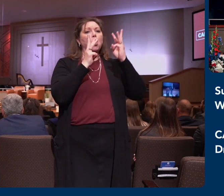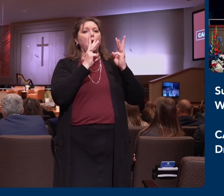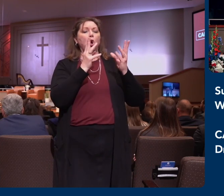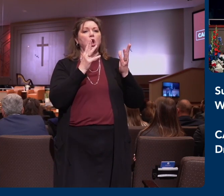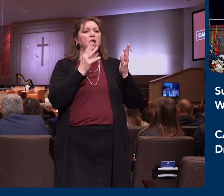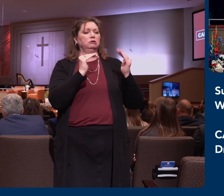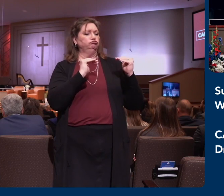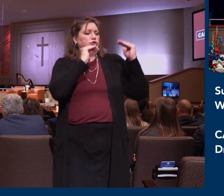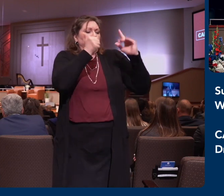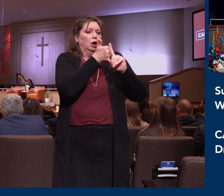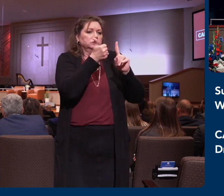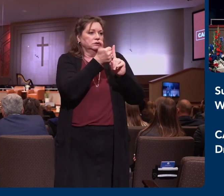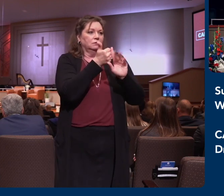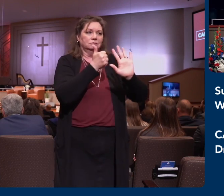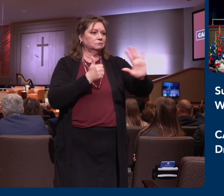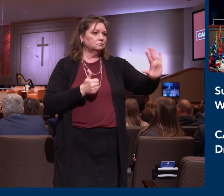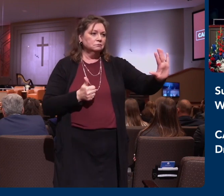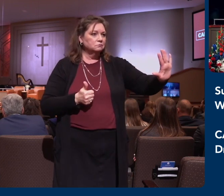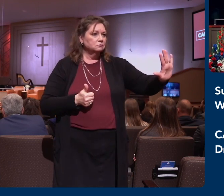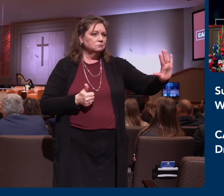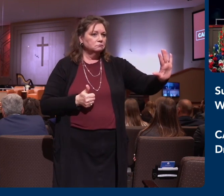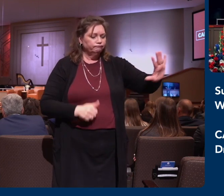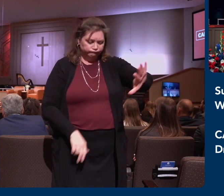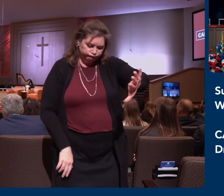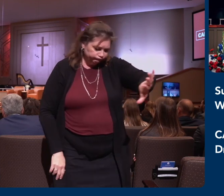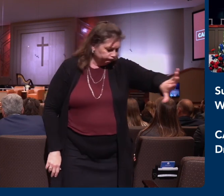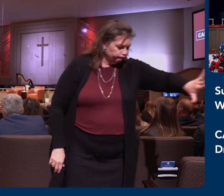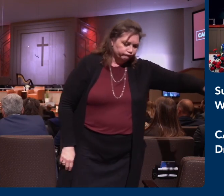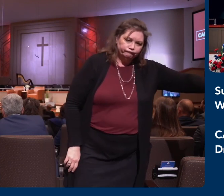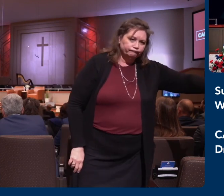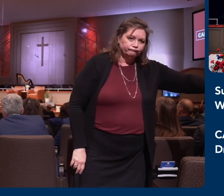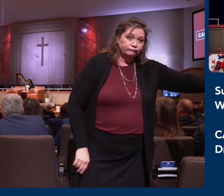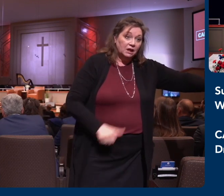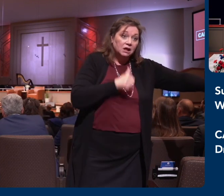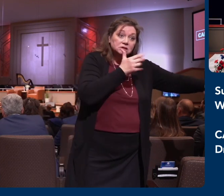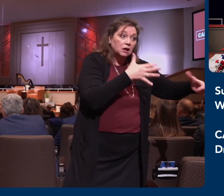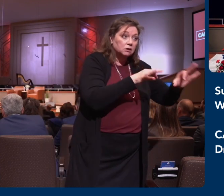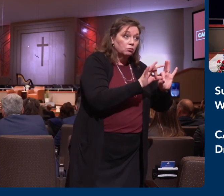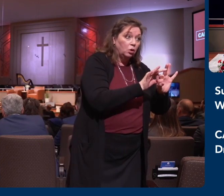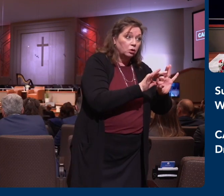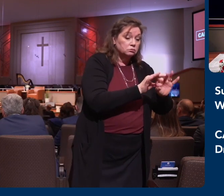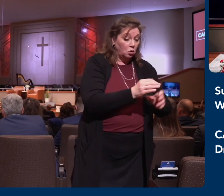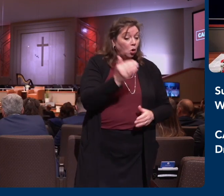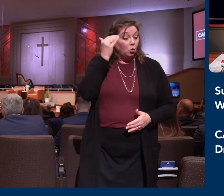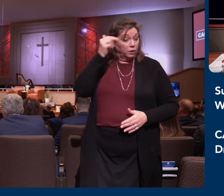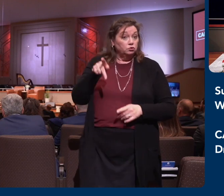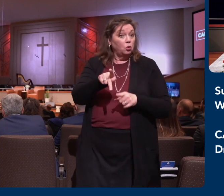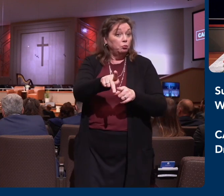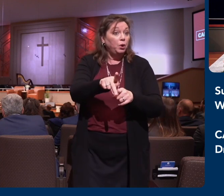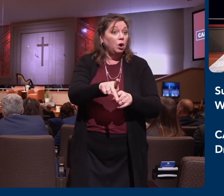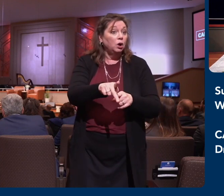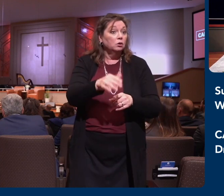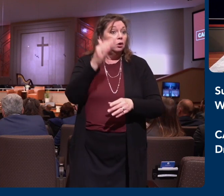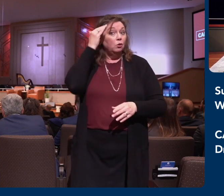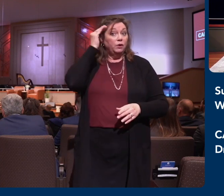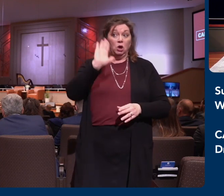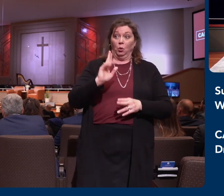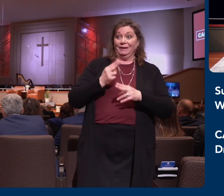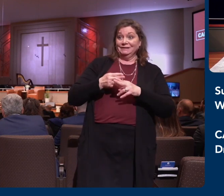we know the name of the Apostle Paul because of the ministry that he had and the books that he wrote and how God used